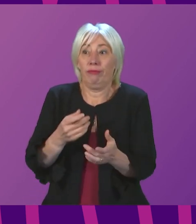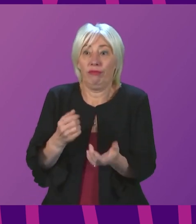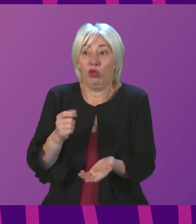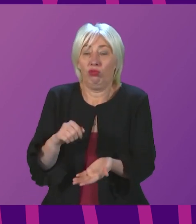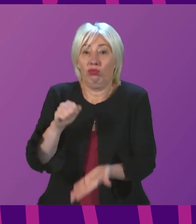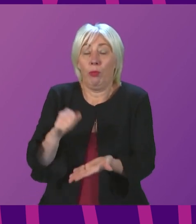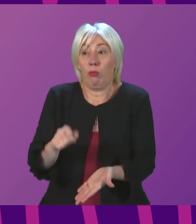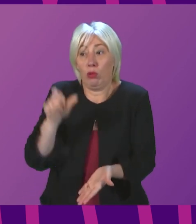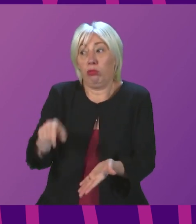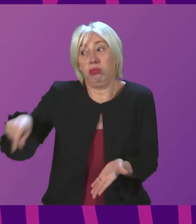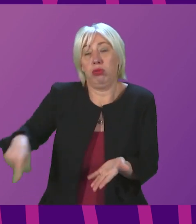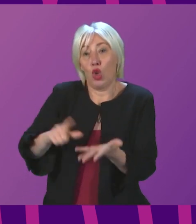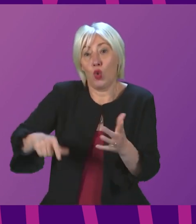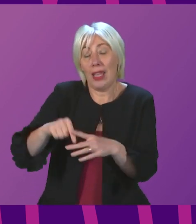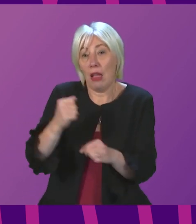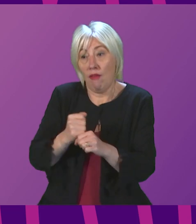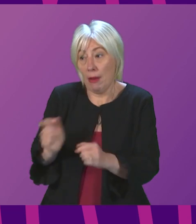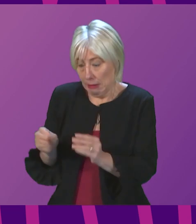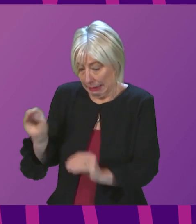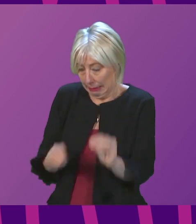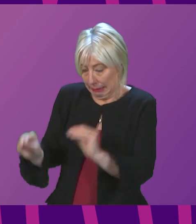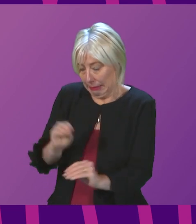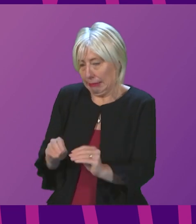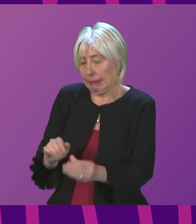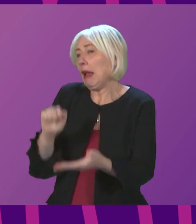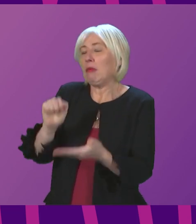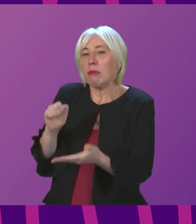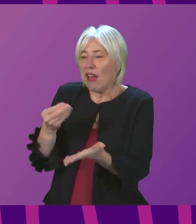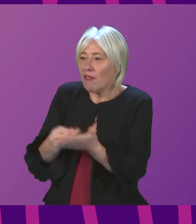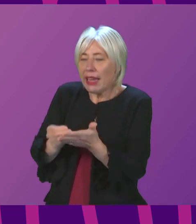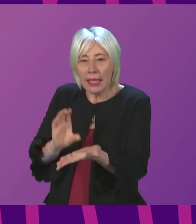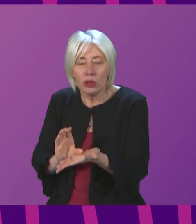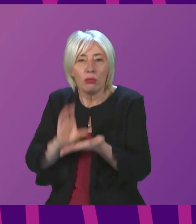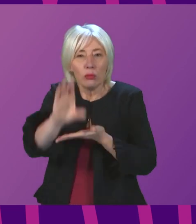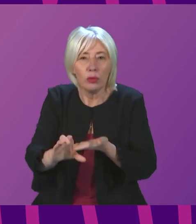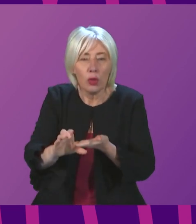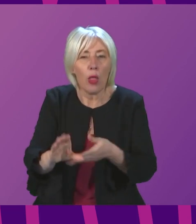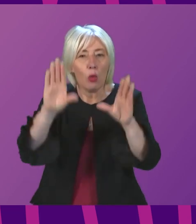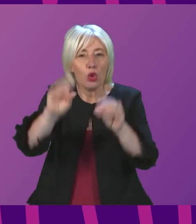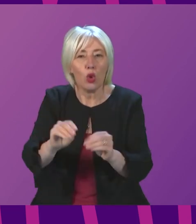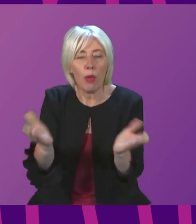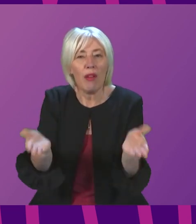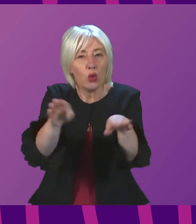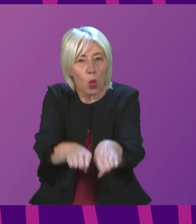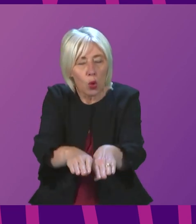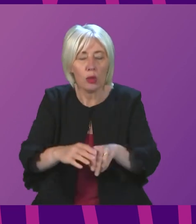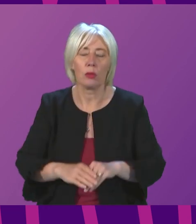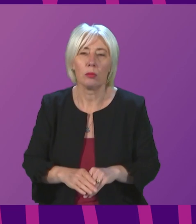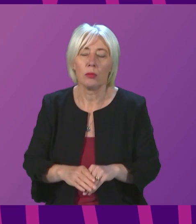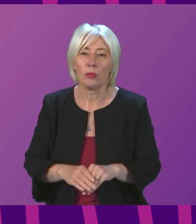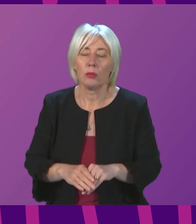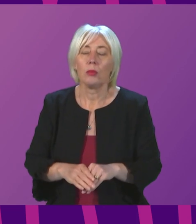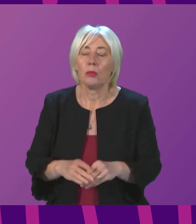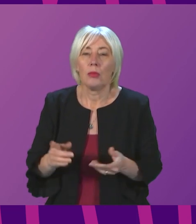desk, putting the financial support schemes in place that will stop them going to the wall. Because the fact is, right now,